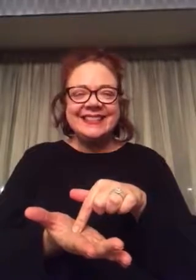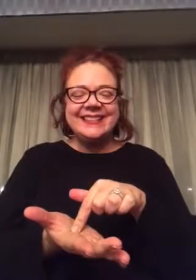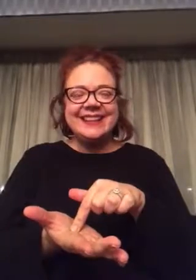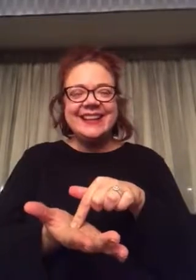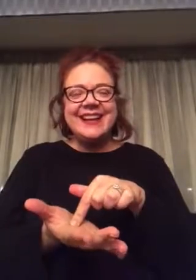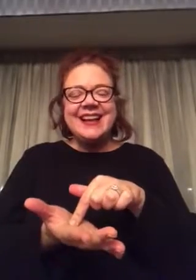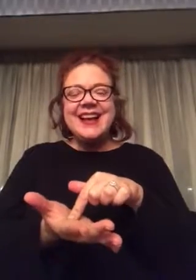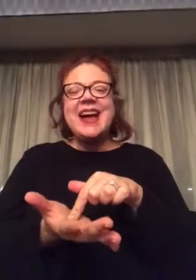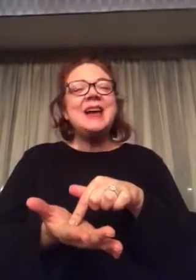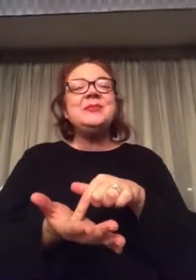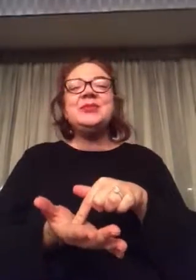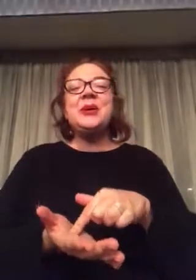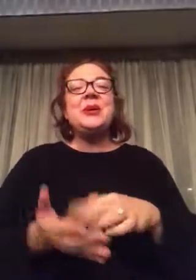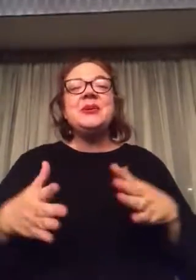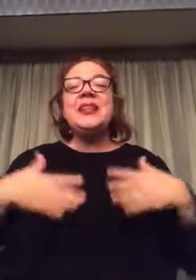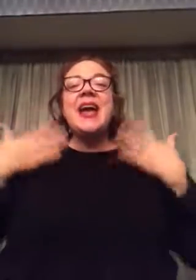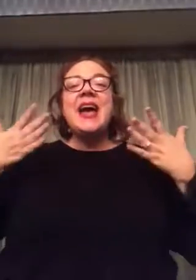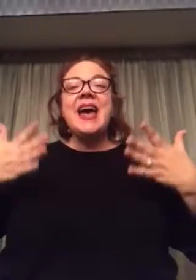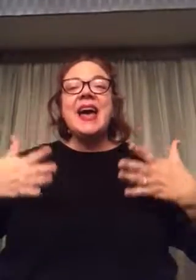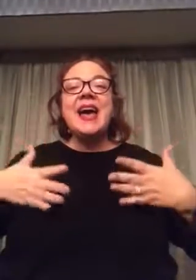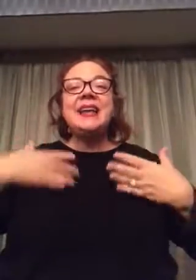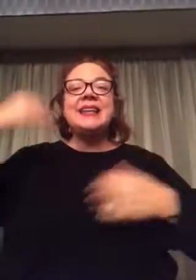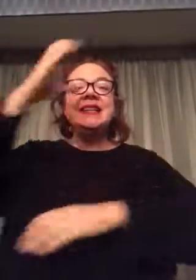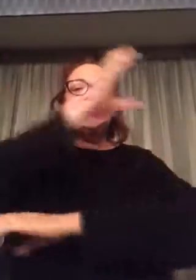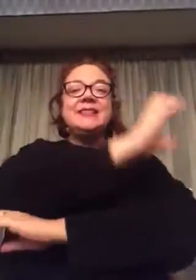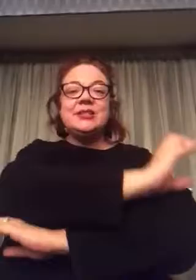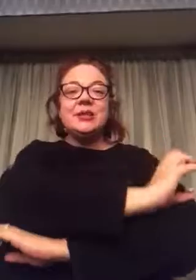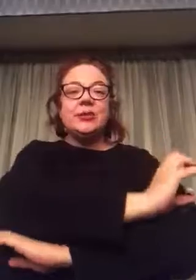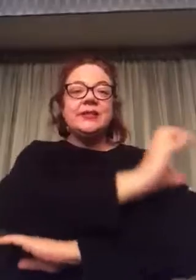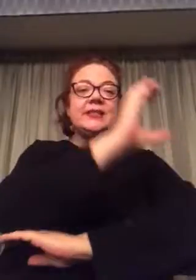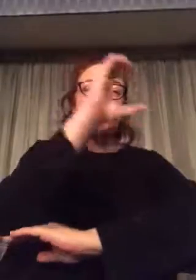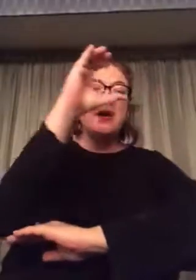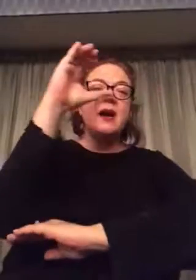I'm so glad it's Christmas